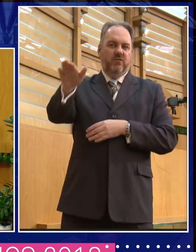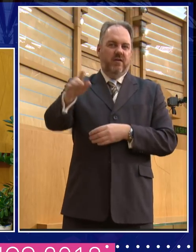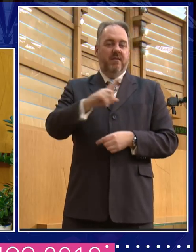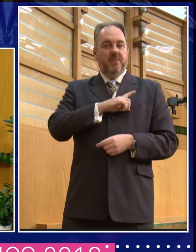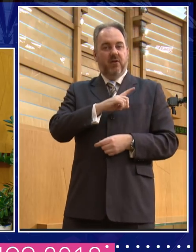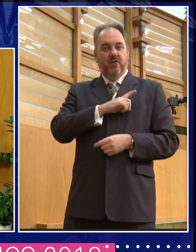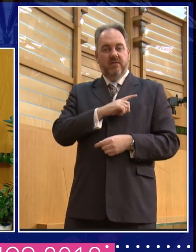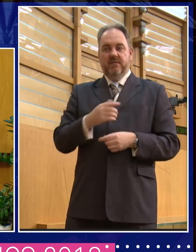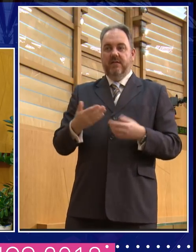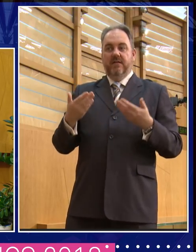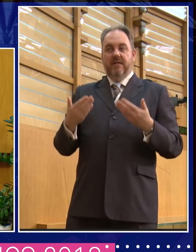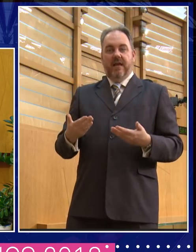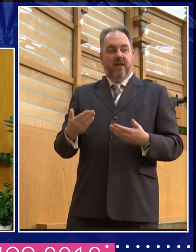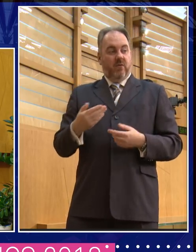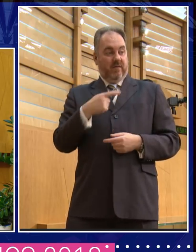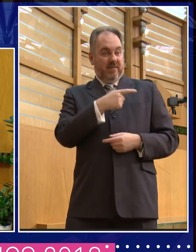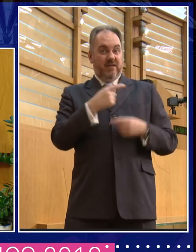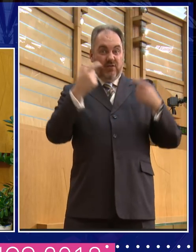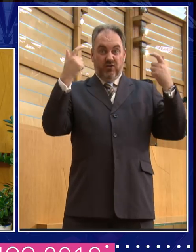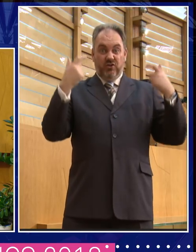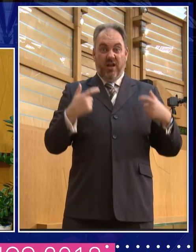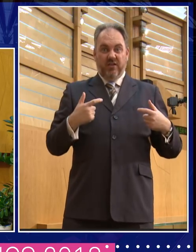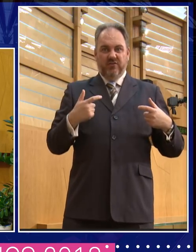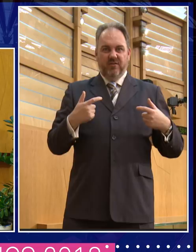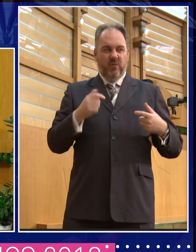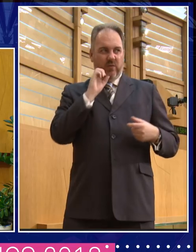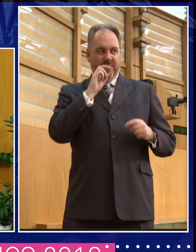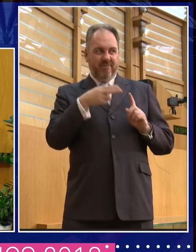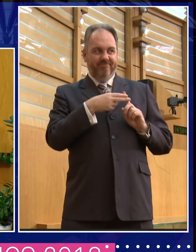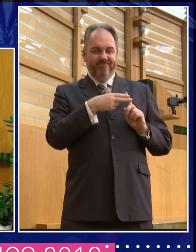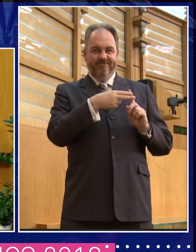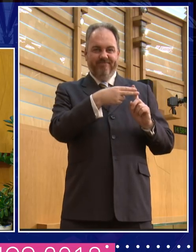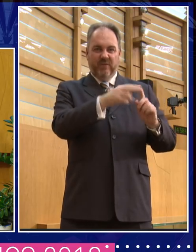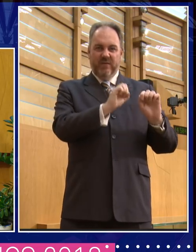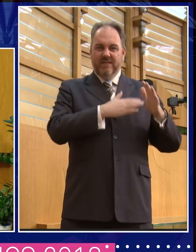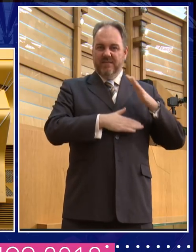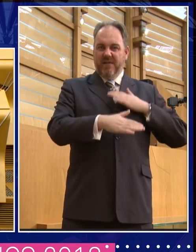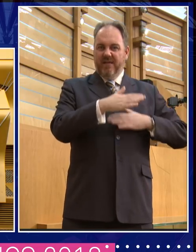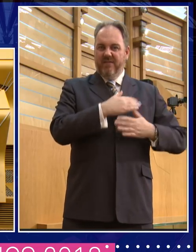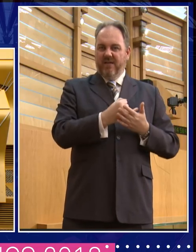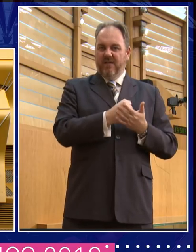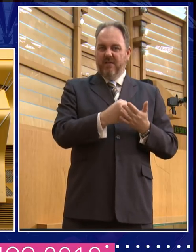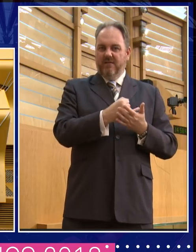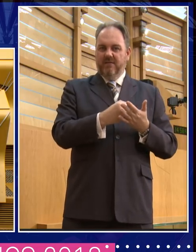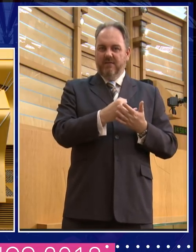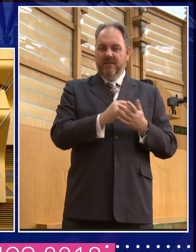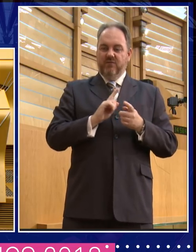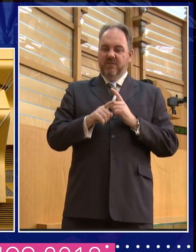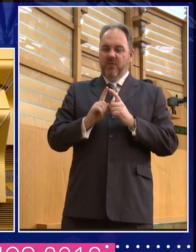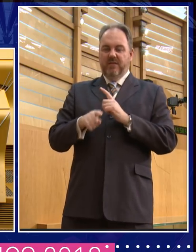narrative winner in the long run. I think we don't know that yet. Yes, indeed. Can I ask you a couple of political questions? I'm just conscious we're coming to the end and,